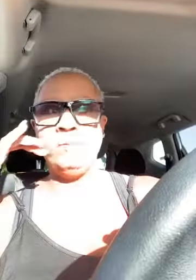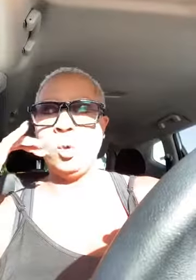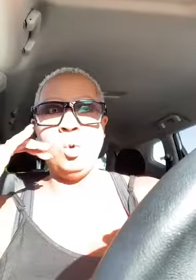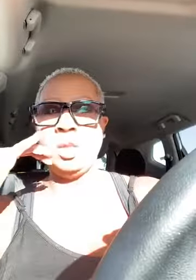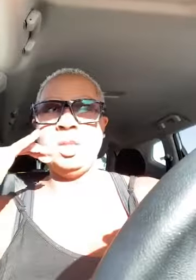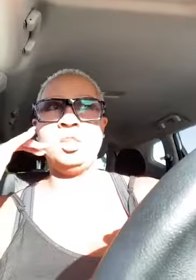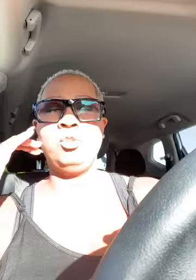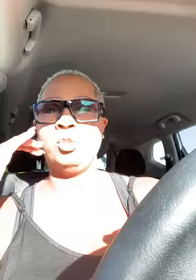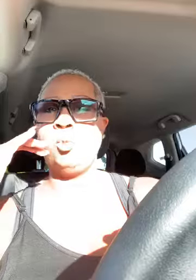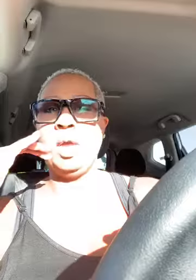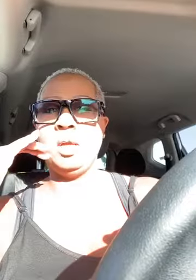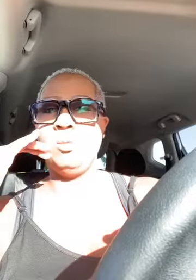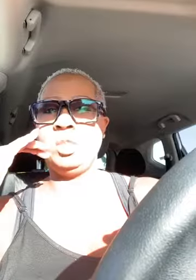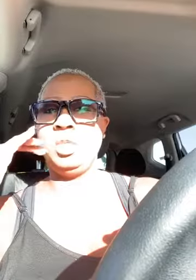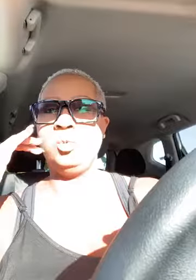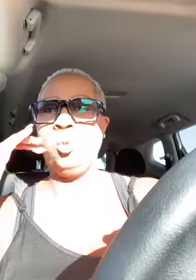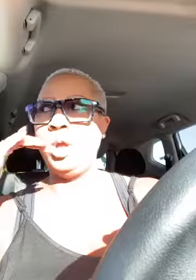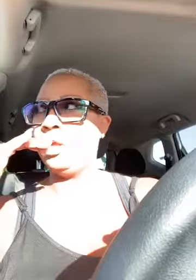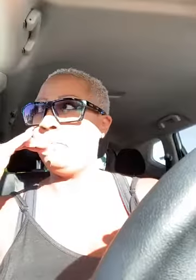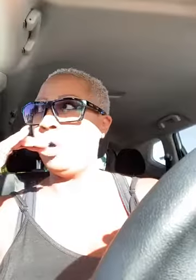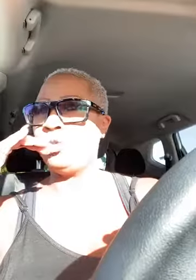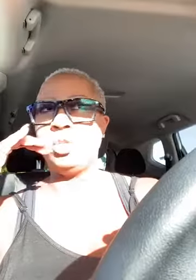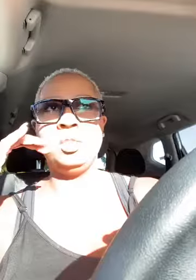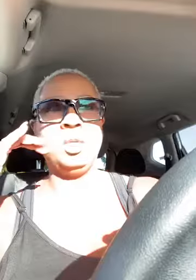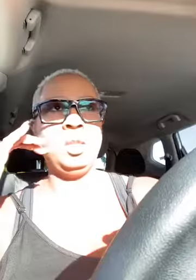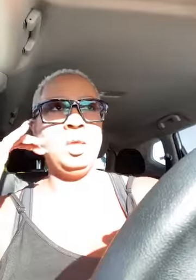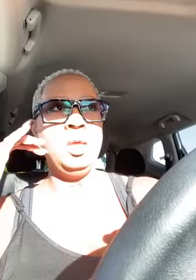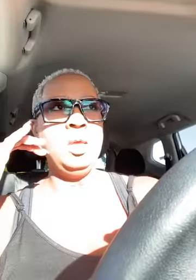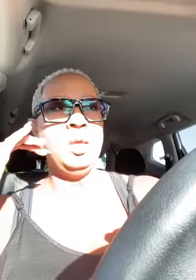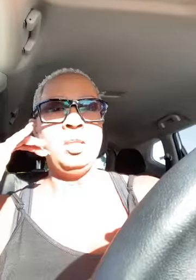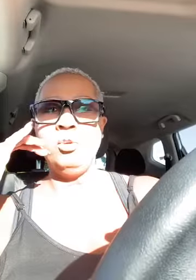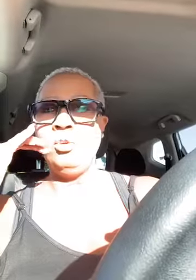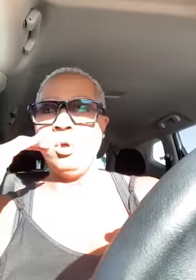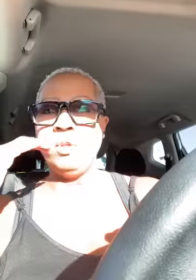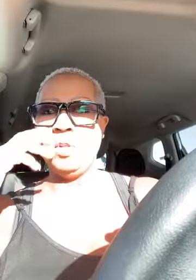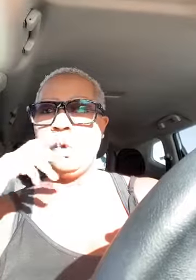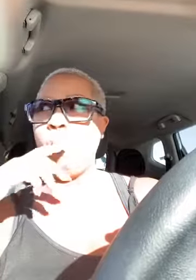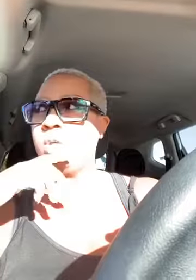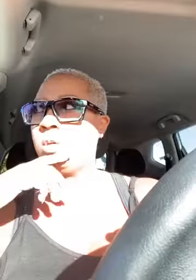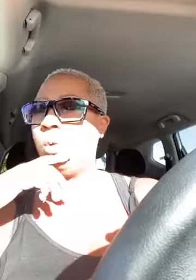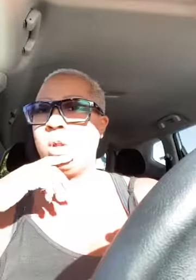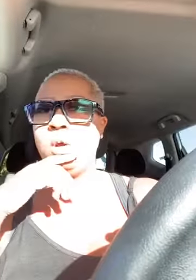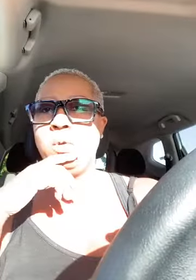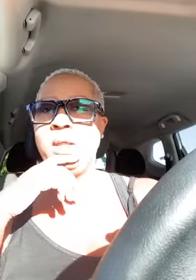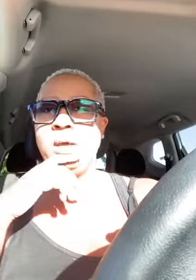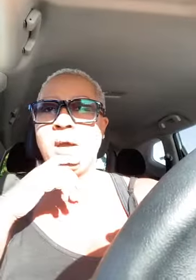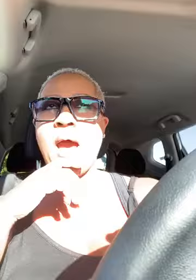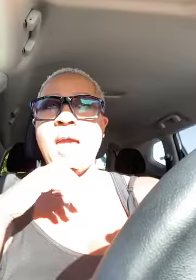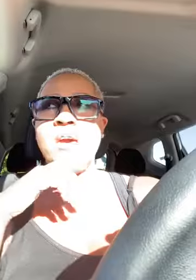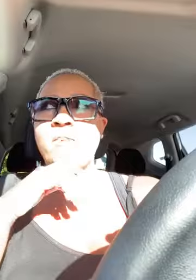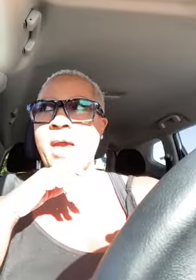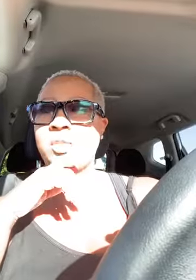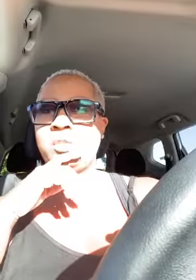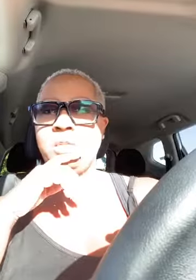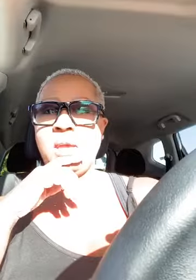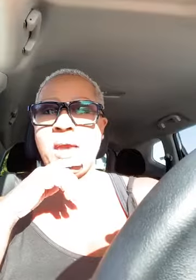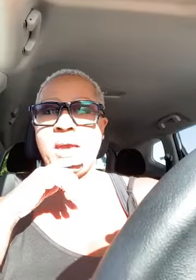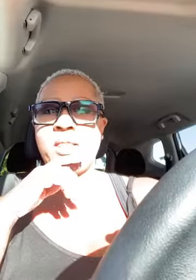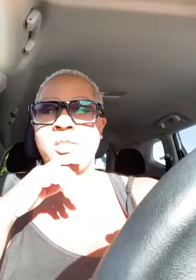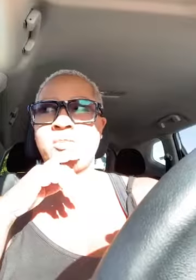even know what it is you just wake up with these weird emotions and you you don't even know what's going on and uh i have actually had this